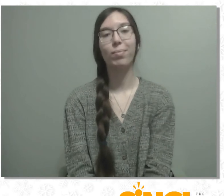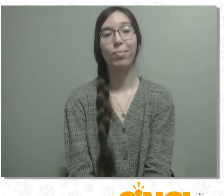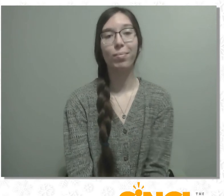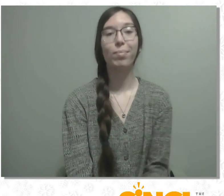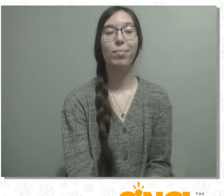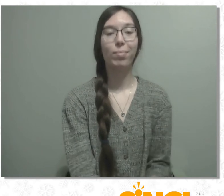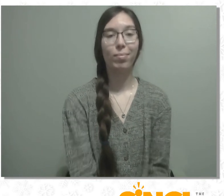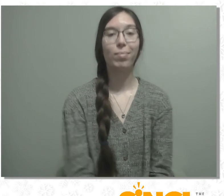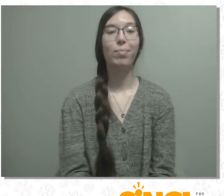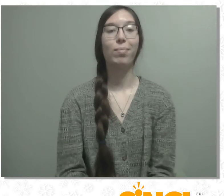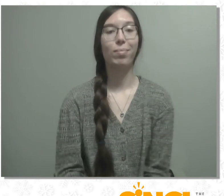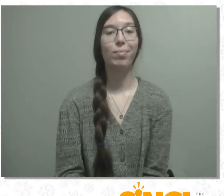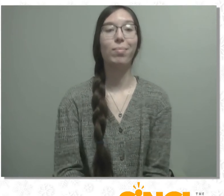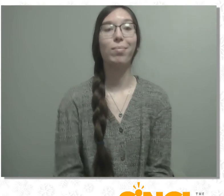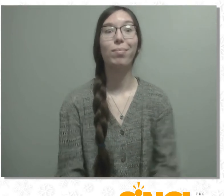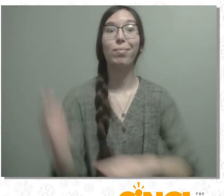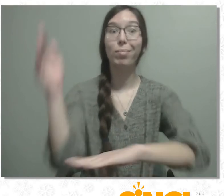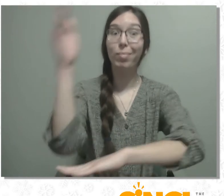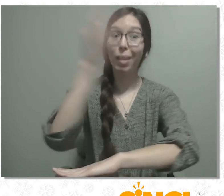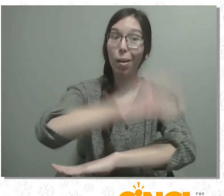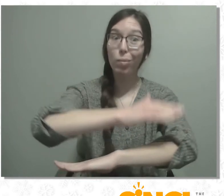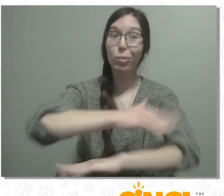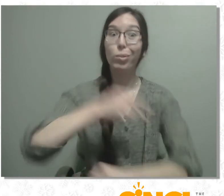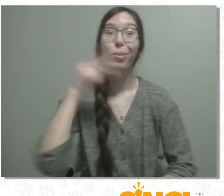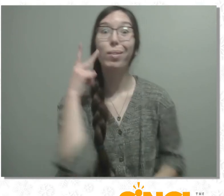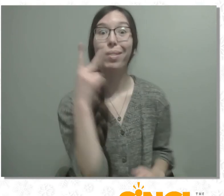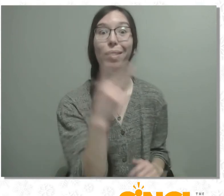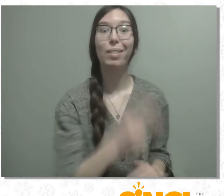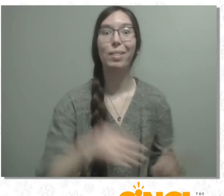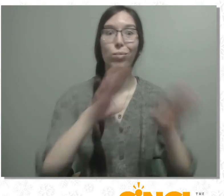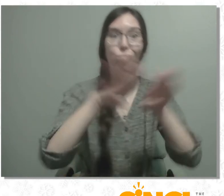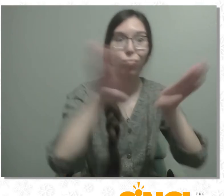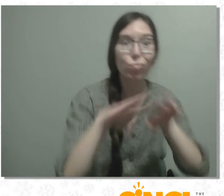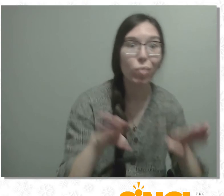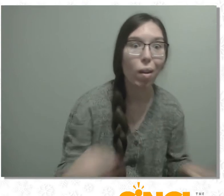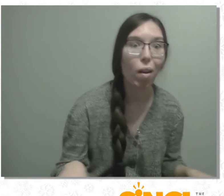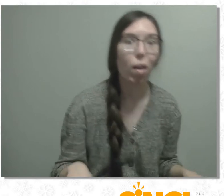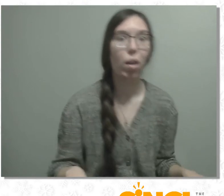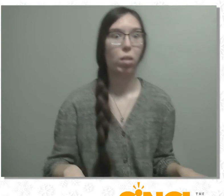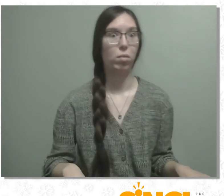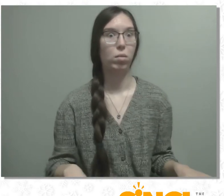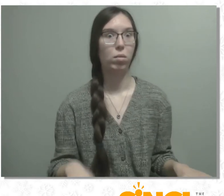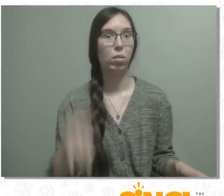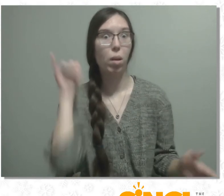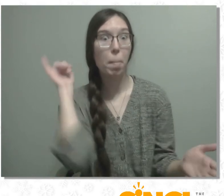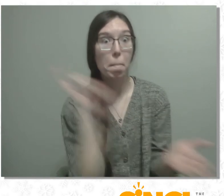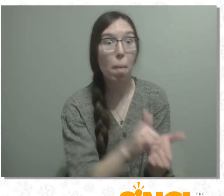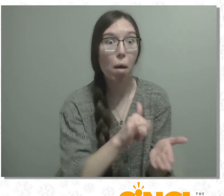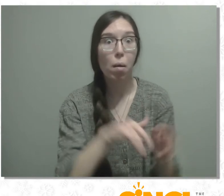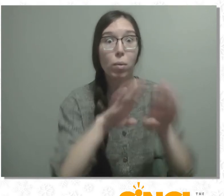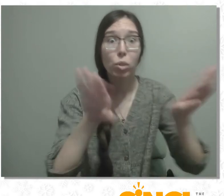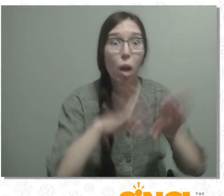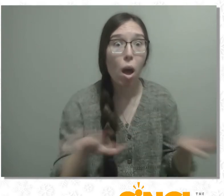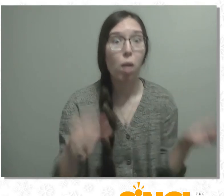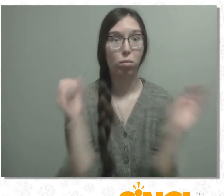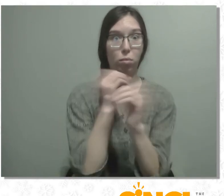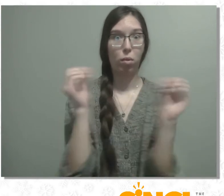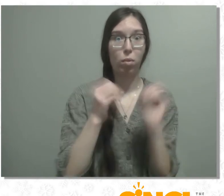And what was left by afternoon in stores today, on shipment day? Just empty aisles by afternoon